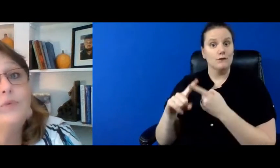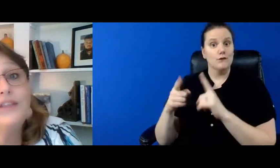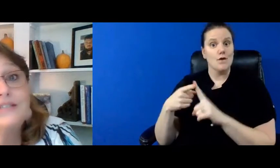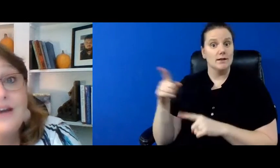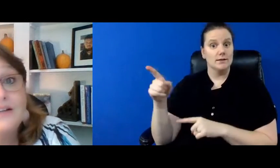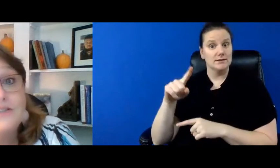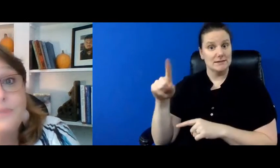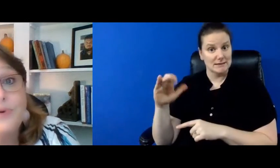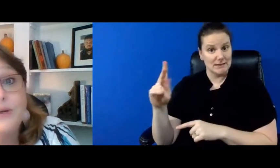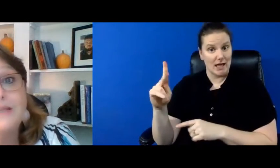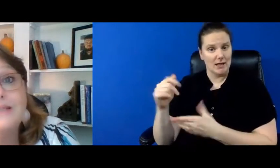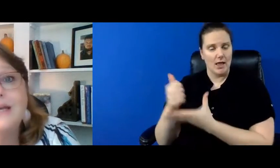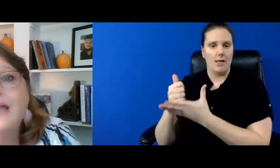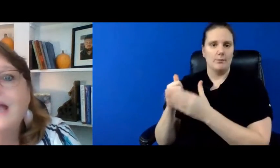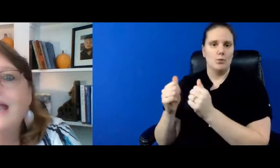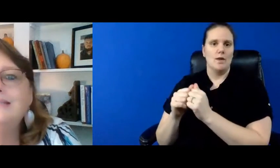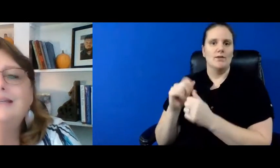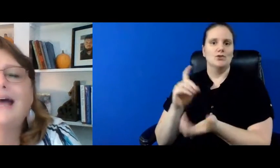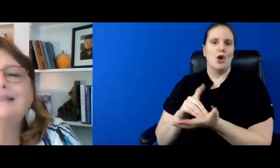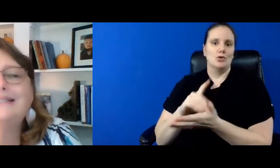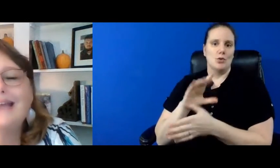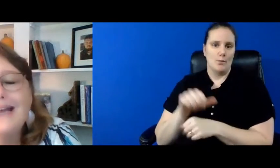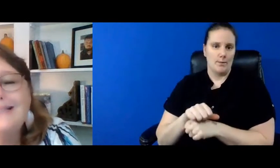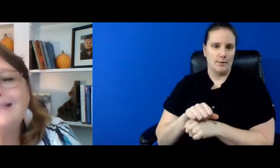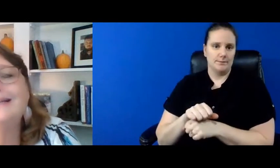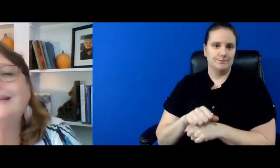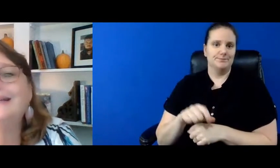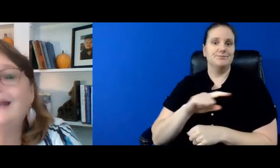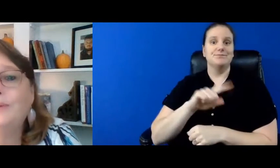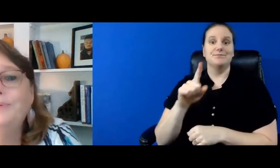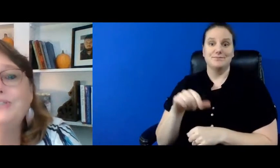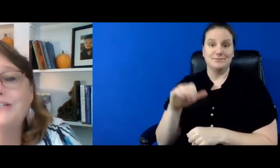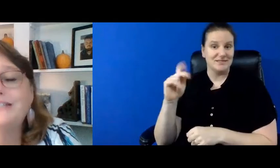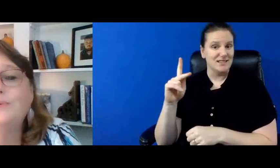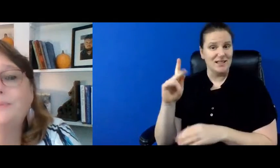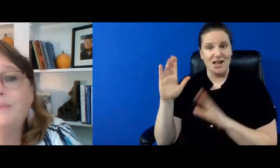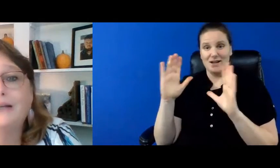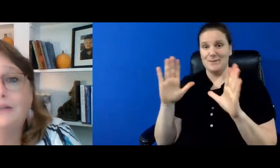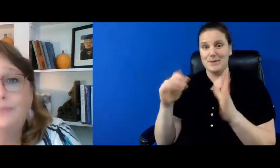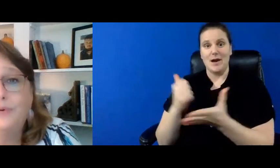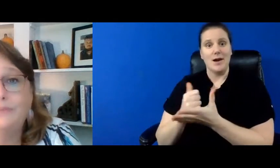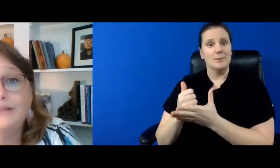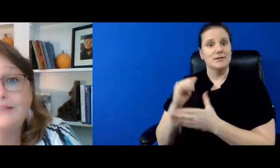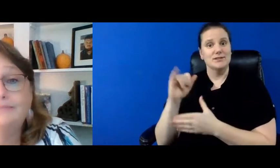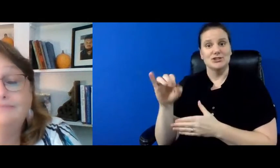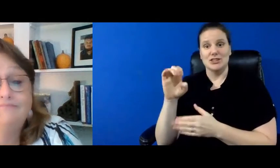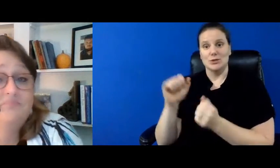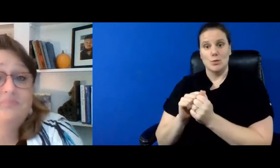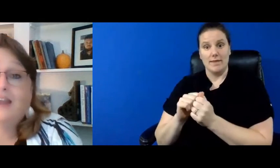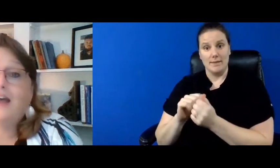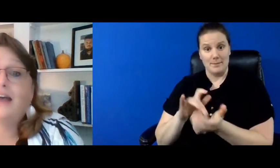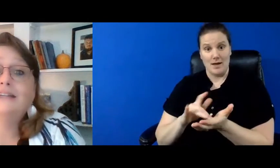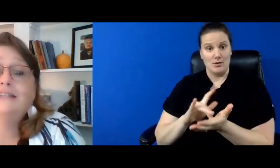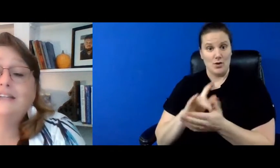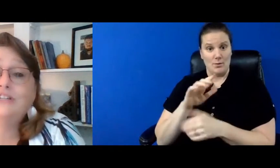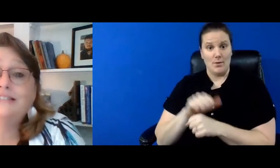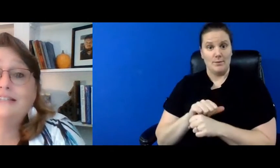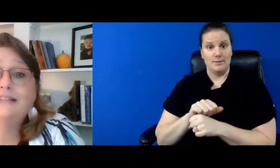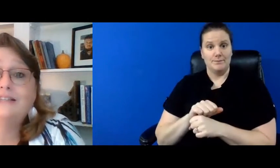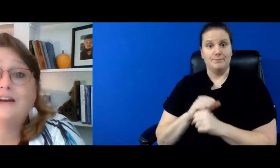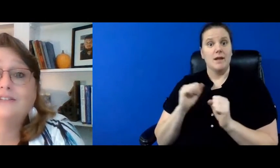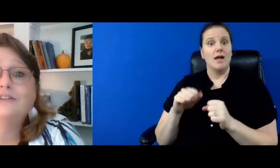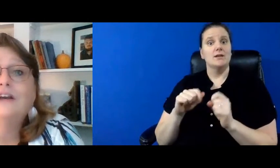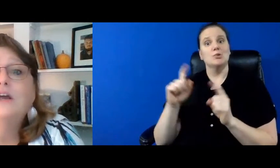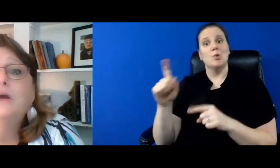helps him with his doctor's appointments and zach is excellent at helping jesse with medical appointments i could take